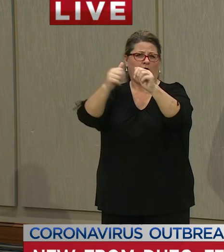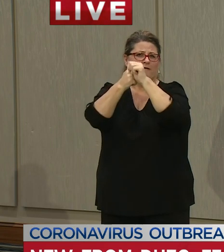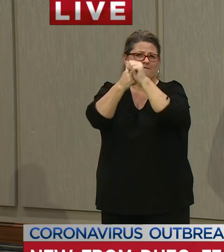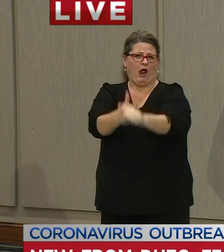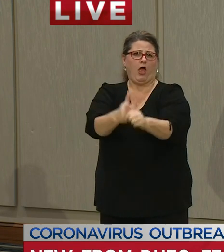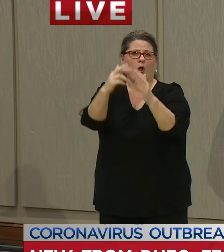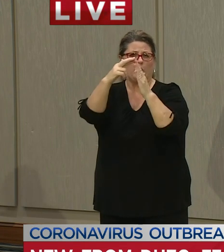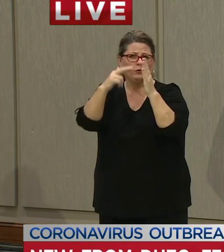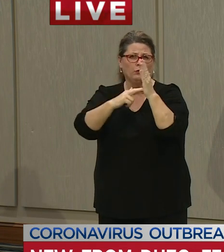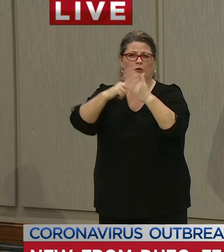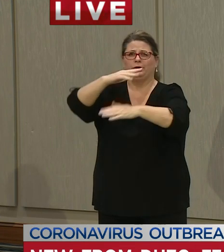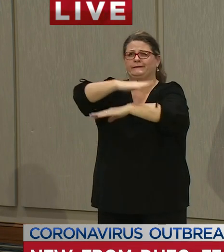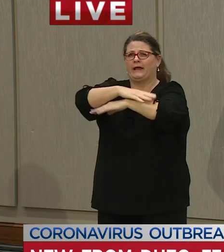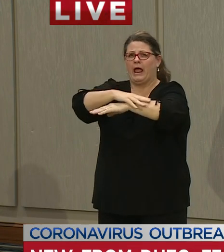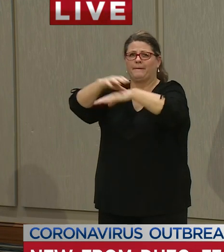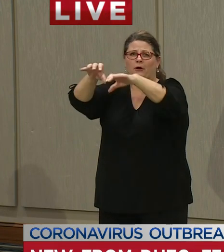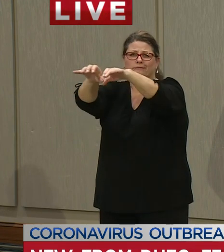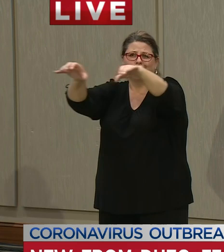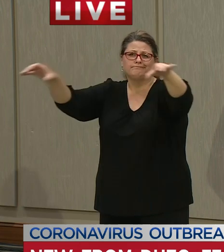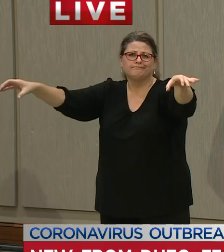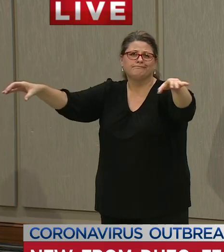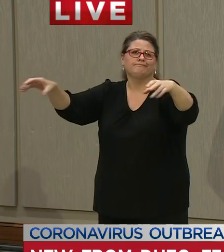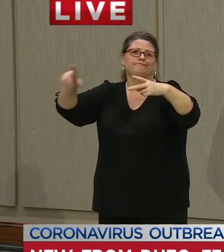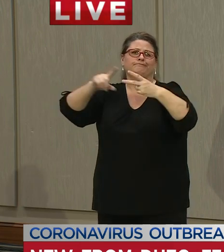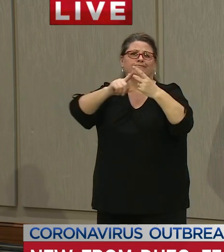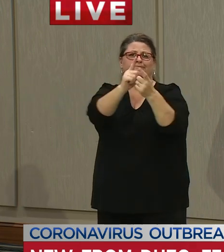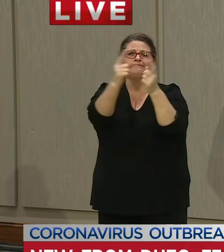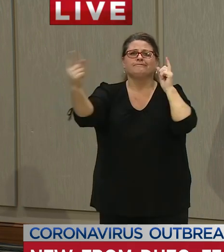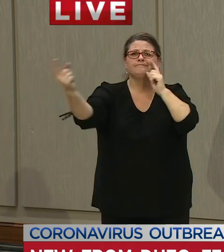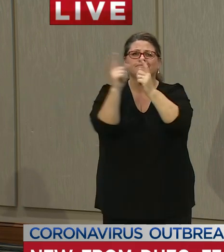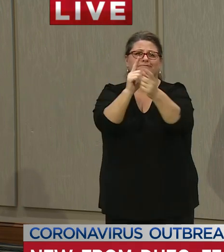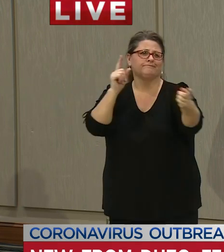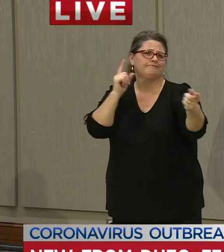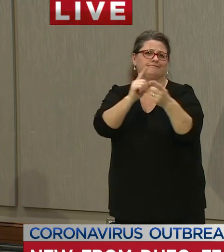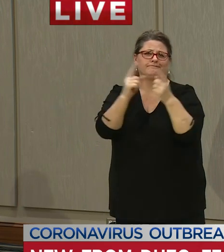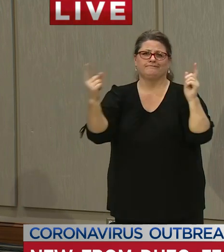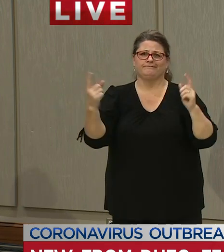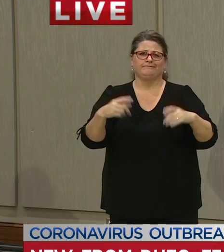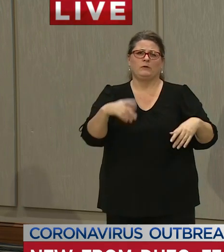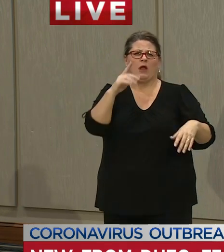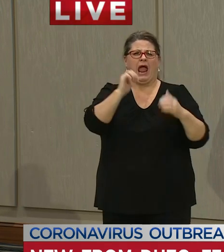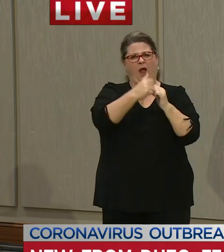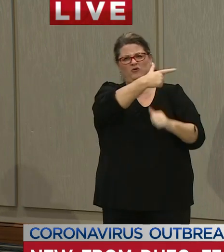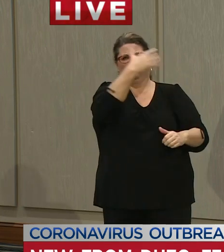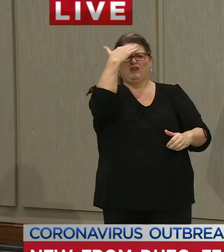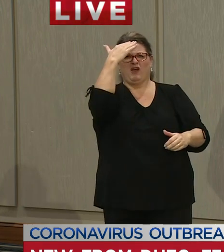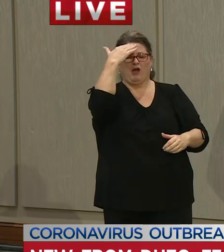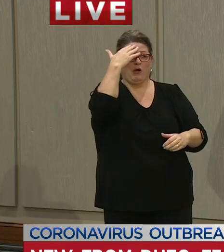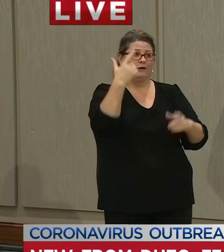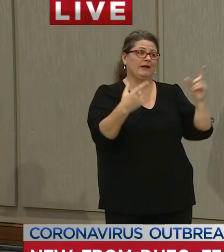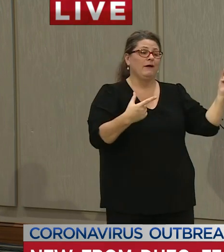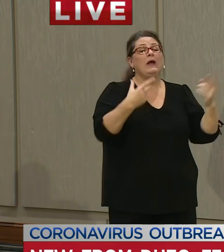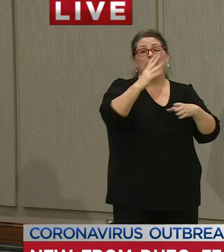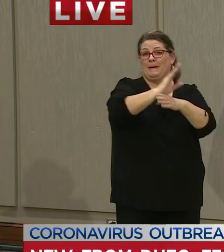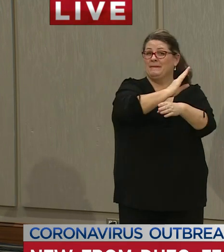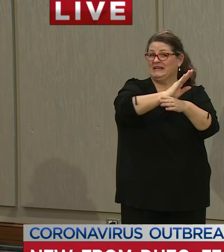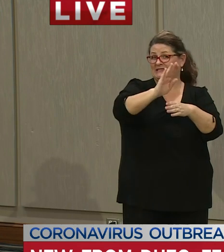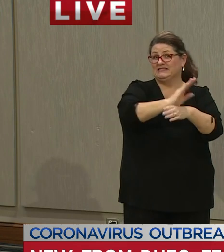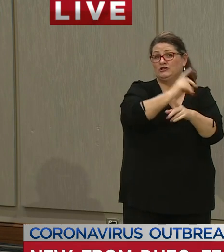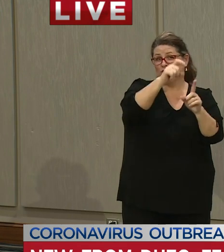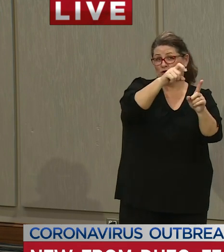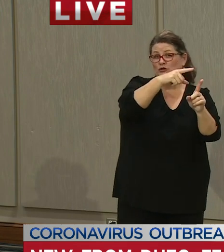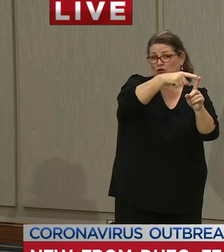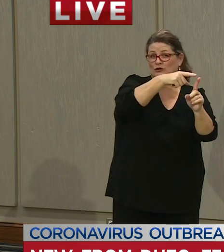spread apart that people are doing what they're supposed to be doing well the the best regulator of that will be the businesses themselves and and their